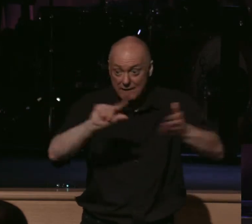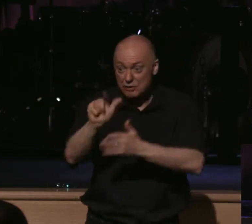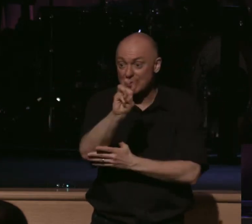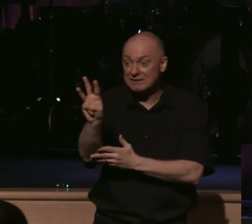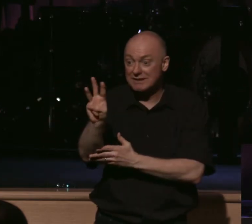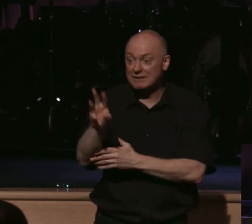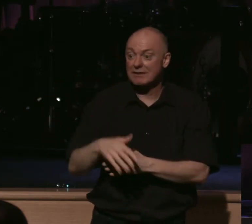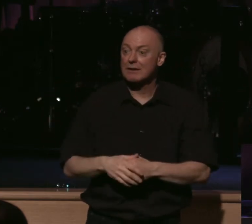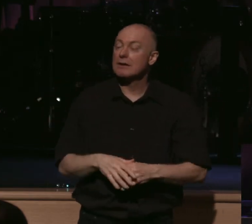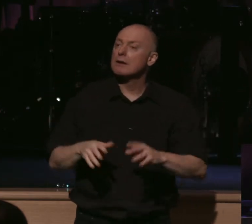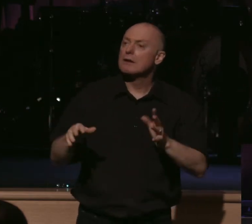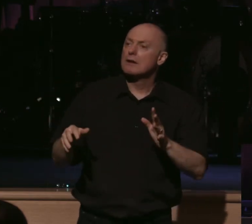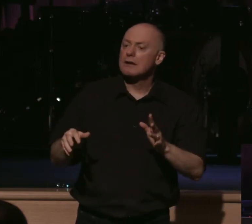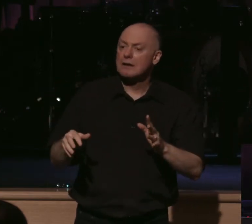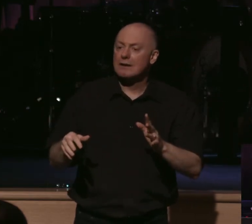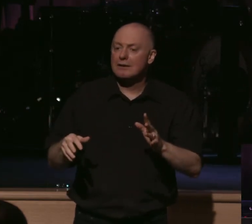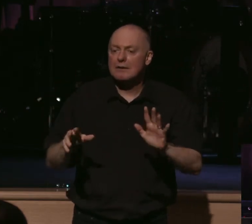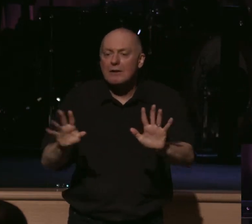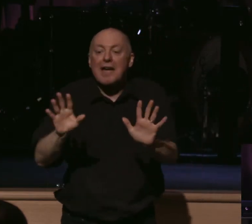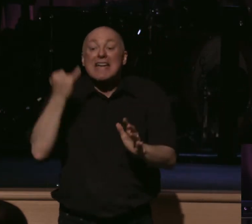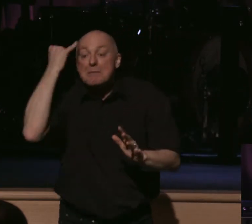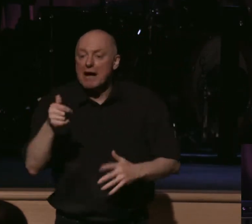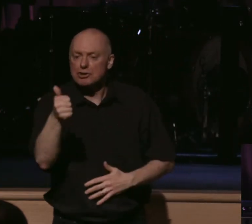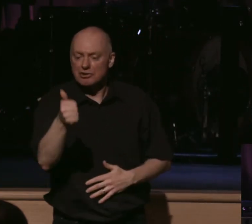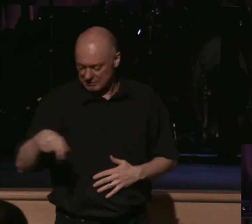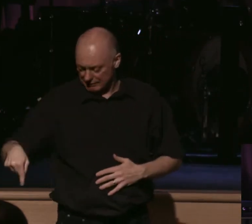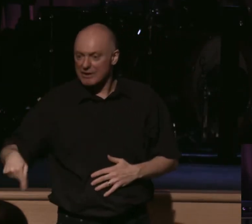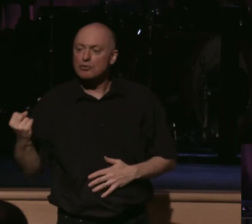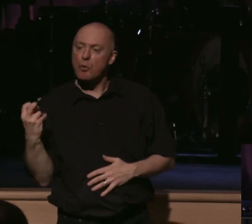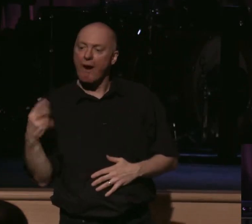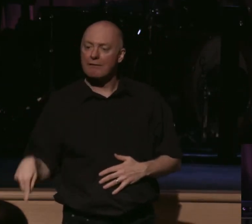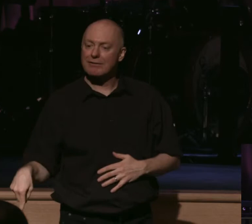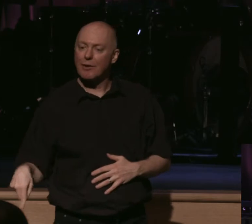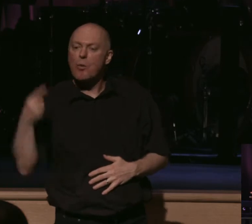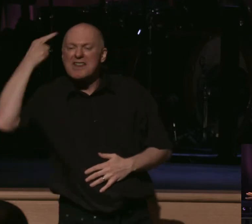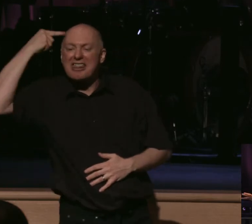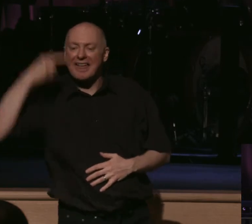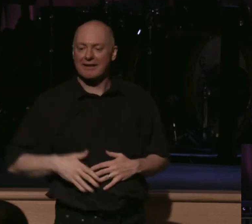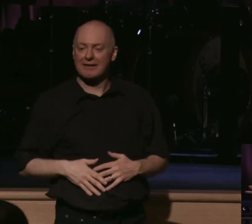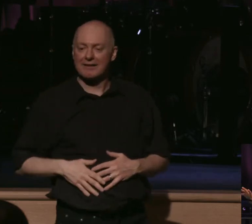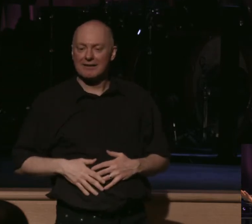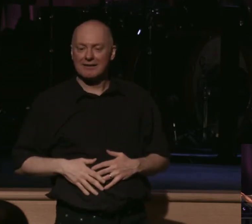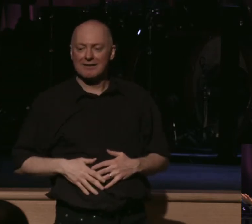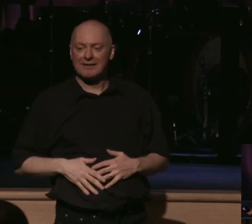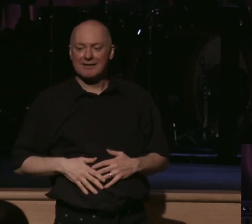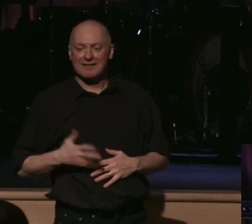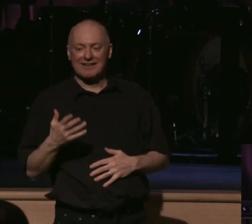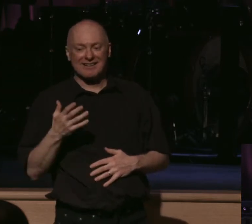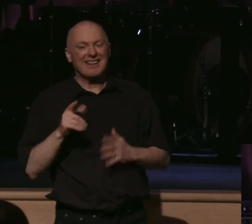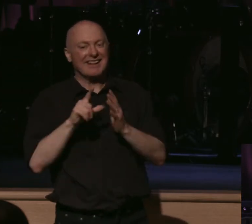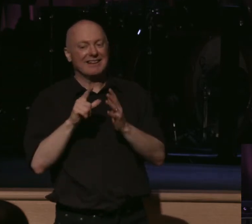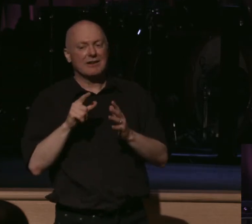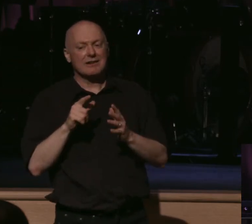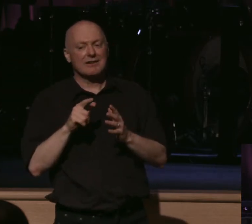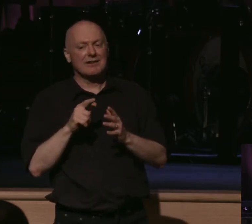Tell me this. As a disciple, what are you thinking, honestly? Because your idea of the kingdom is different than Jesus' idea. You're going to find that out as time goes on. What are you thinking?